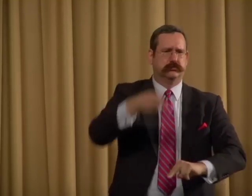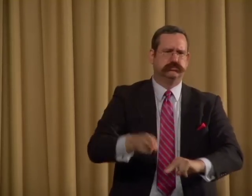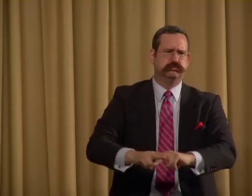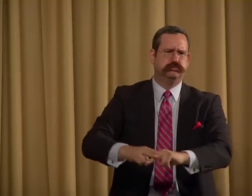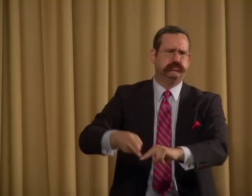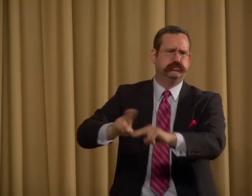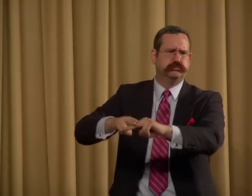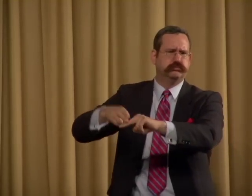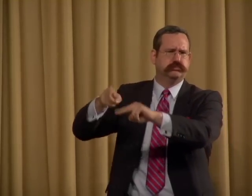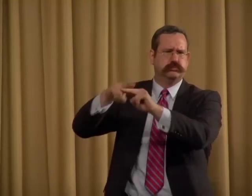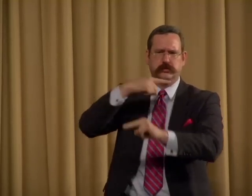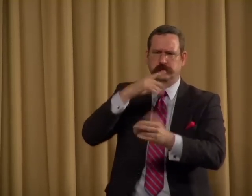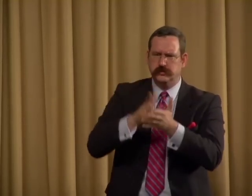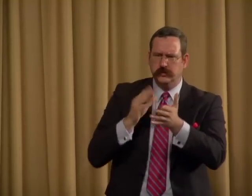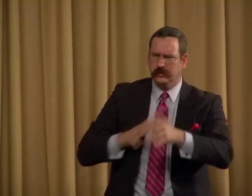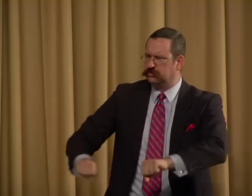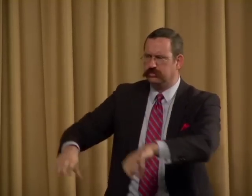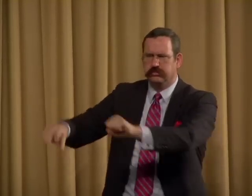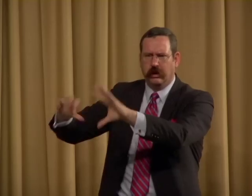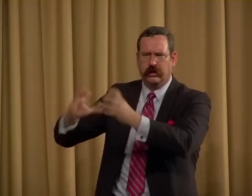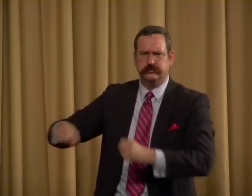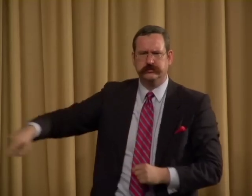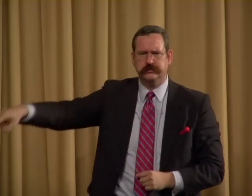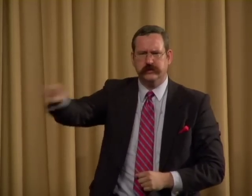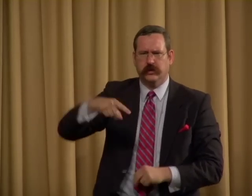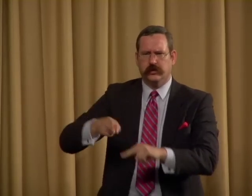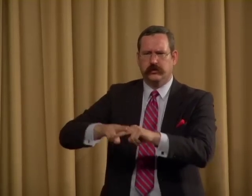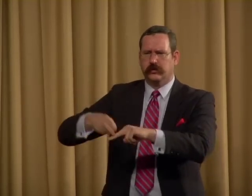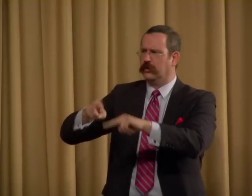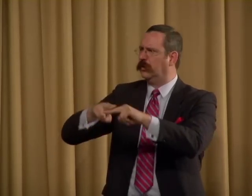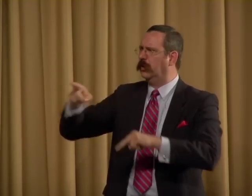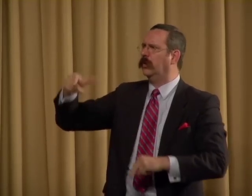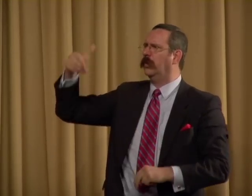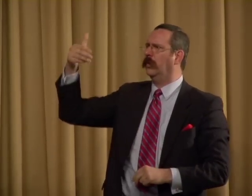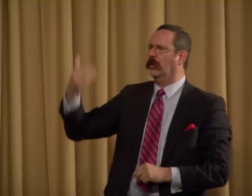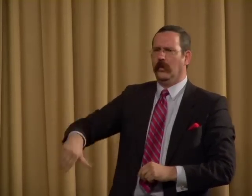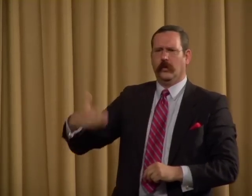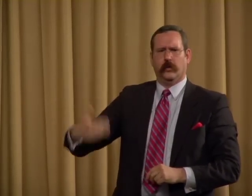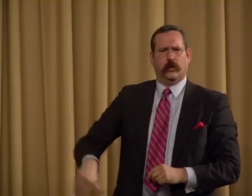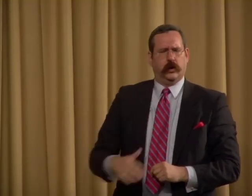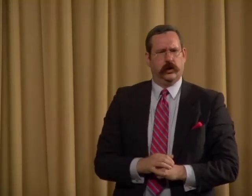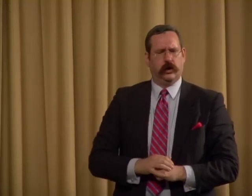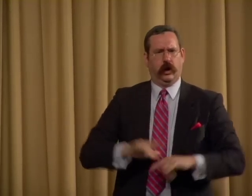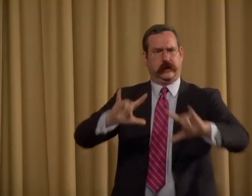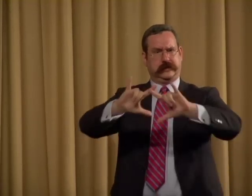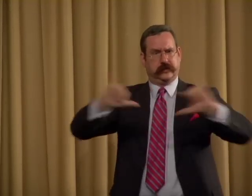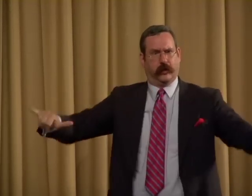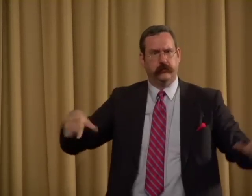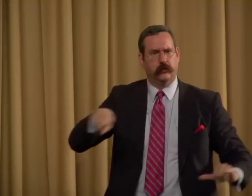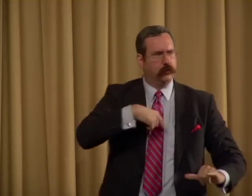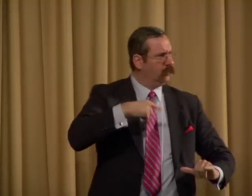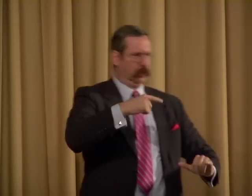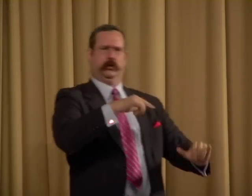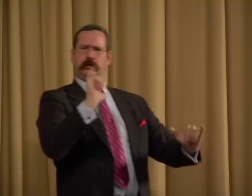classes have gained in popularity throughout the educational institutions in America.